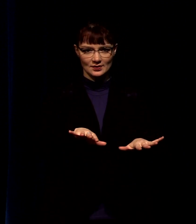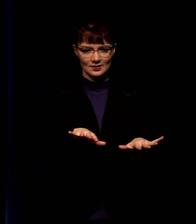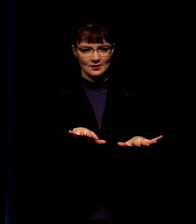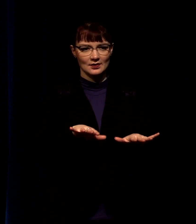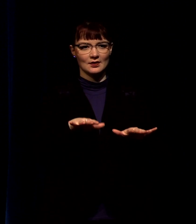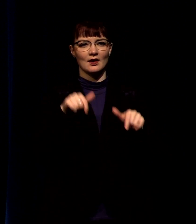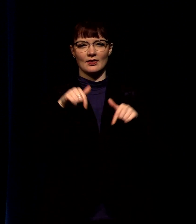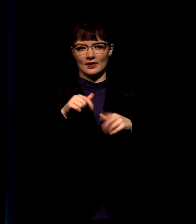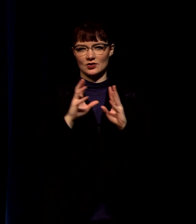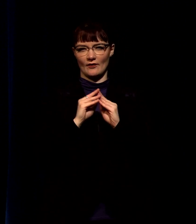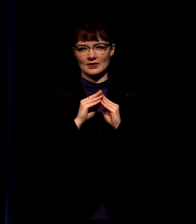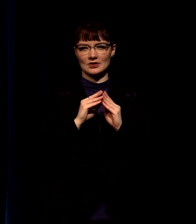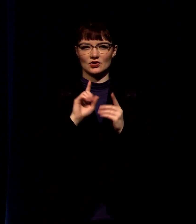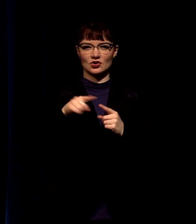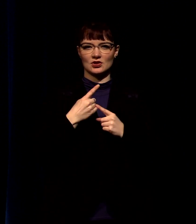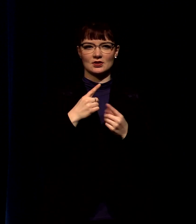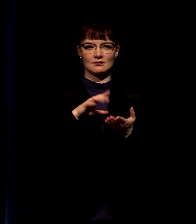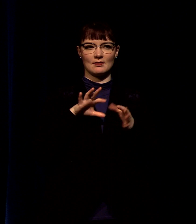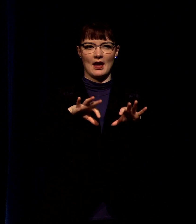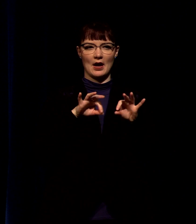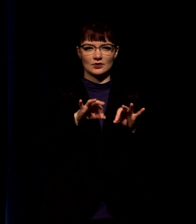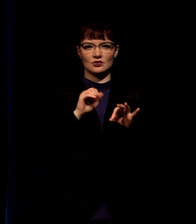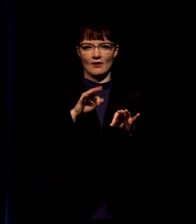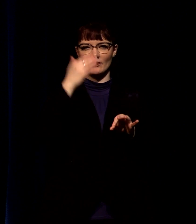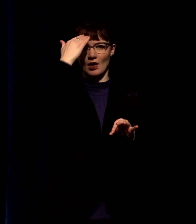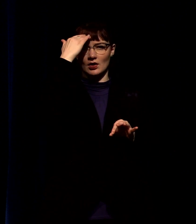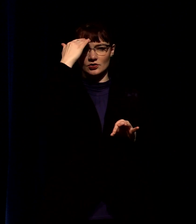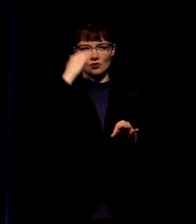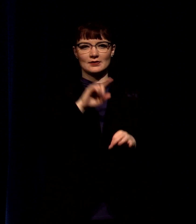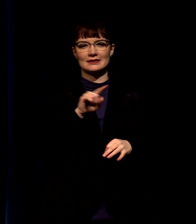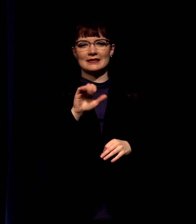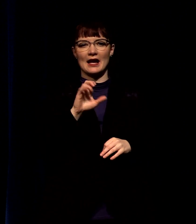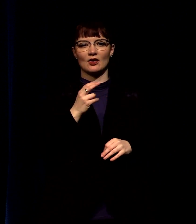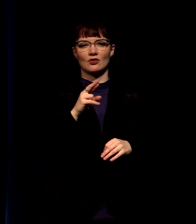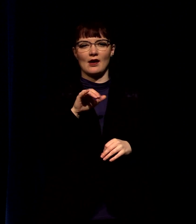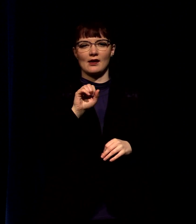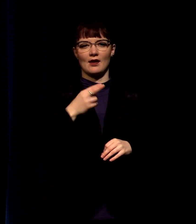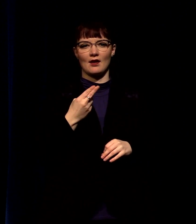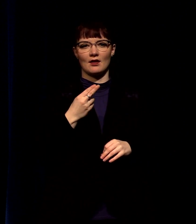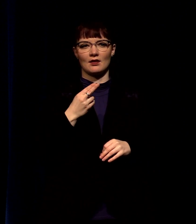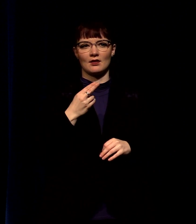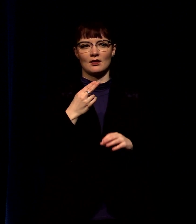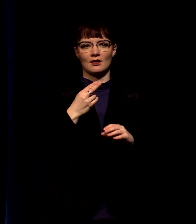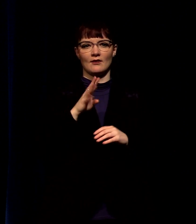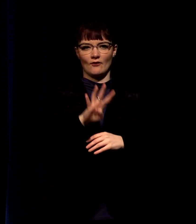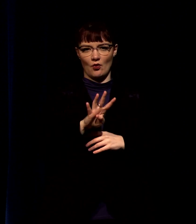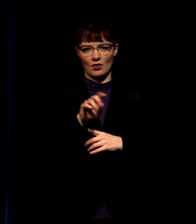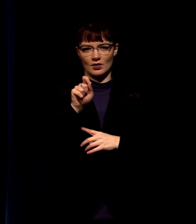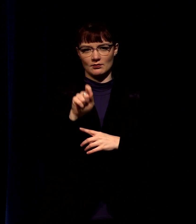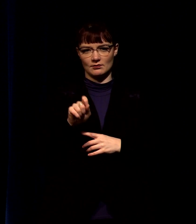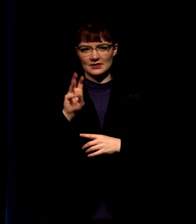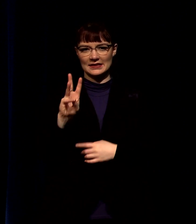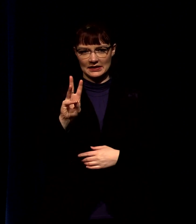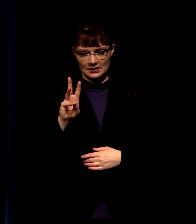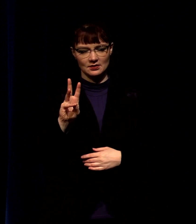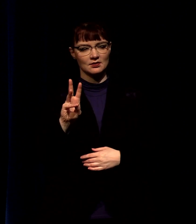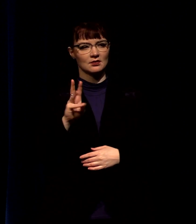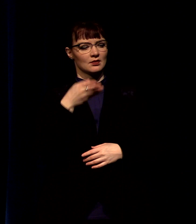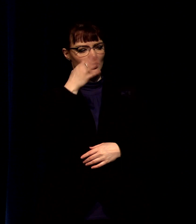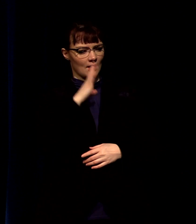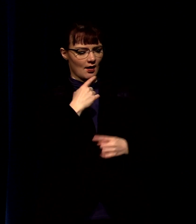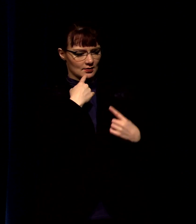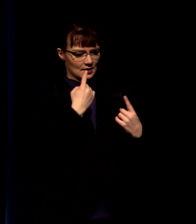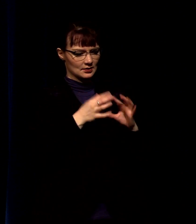acquisition of knowledge and in this service i want to take you to zechariah chapter 4 verse 6 where um where god